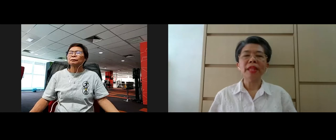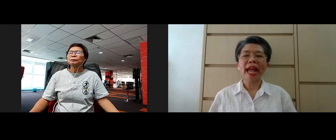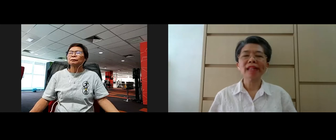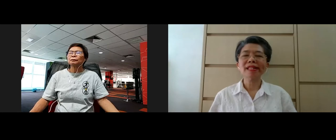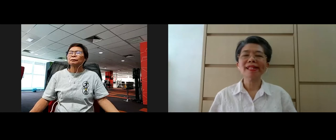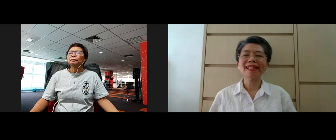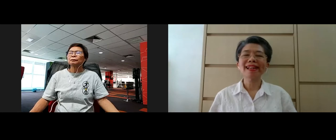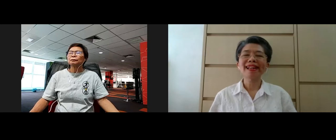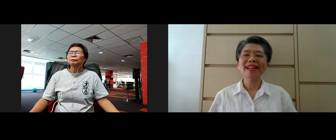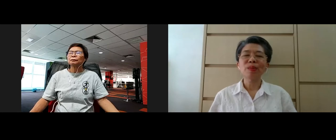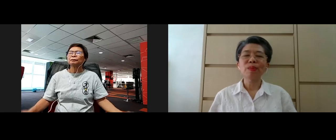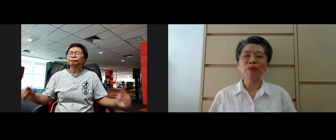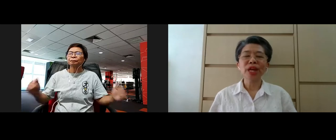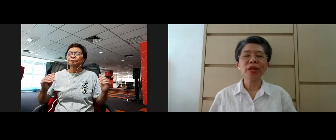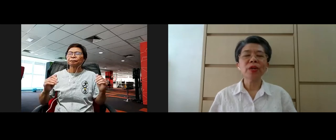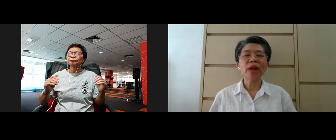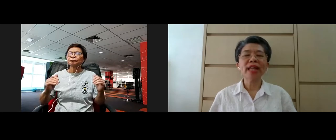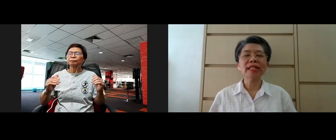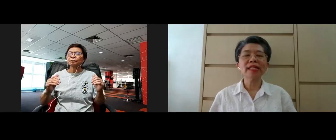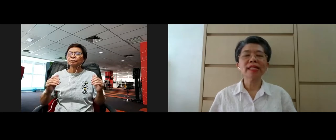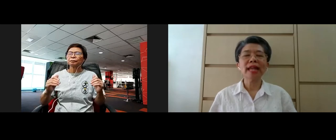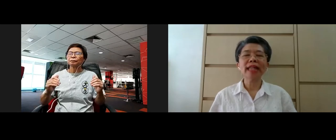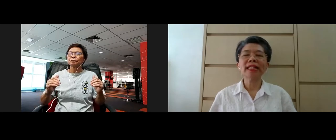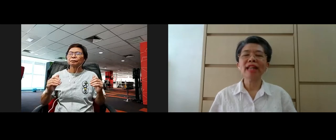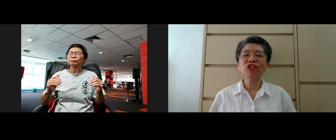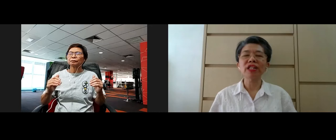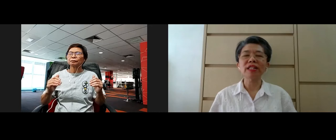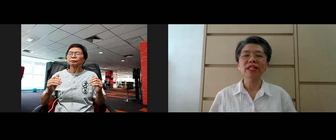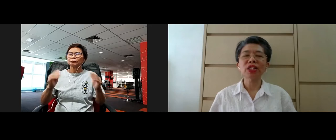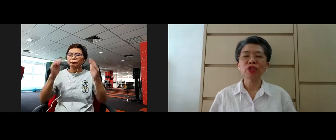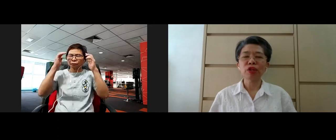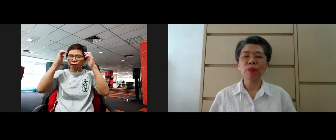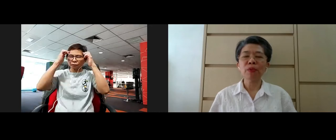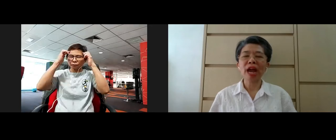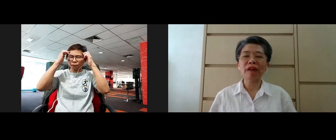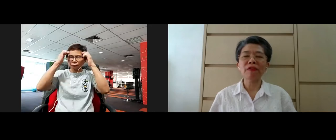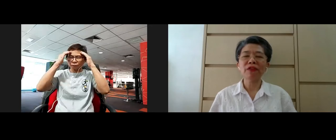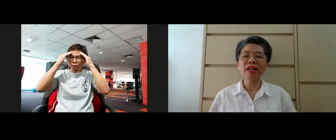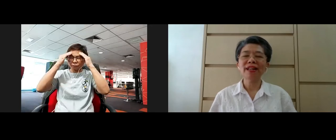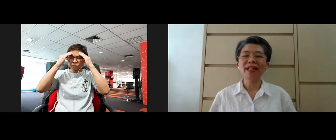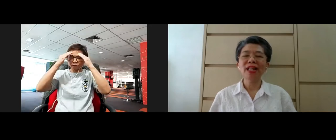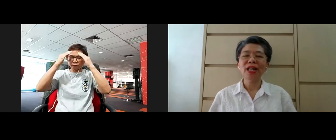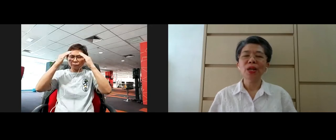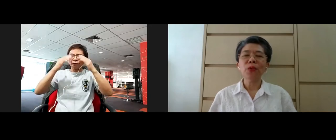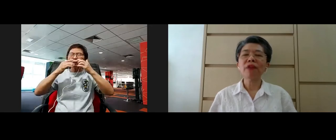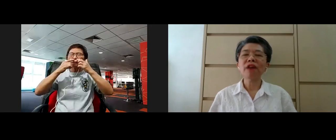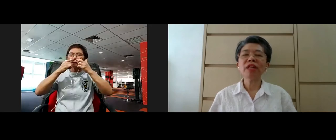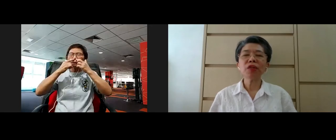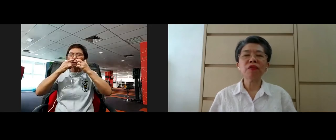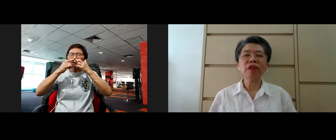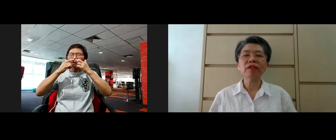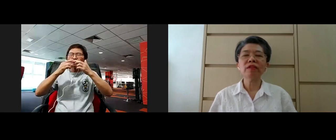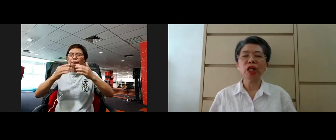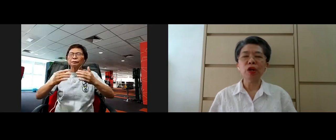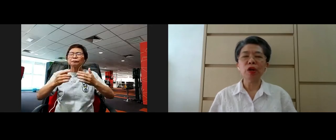next, bring your awareness and attention to your breath, wherever